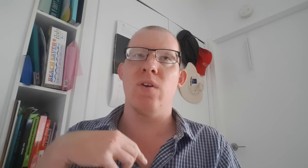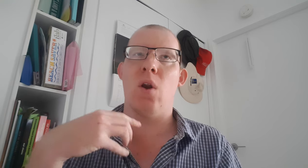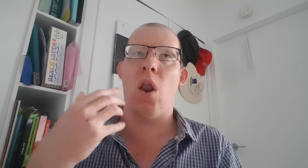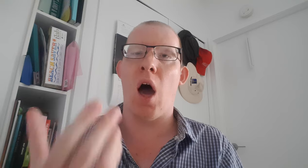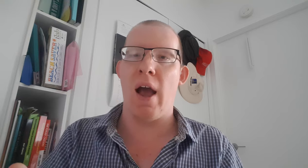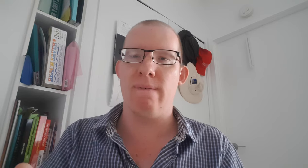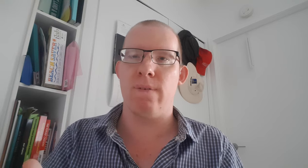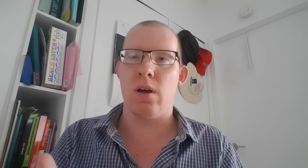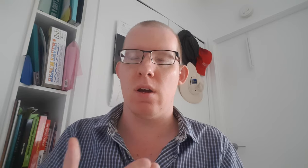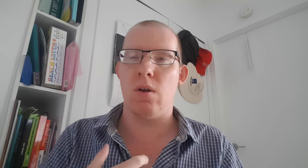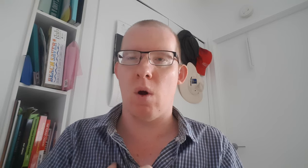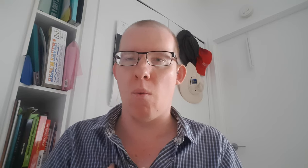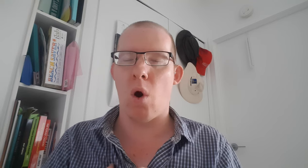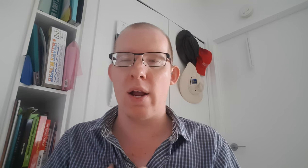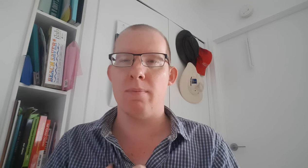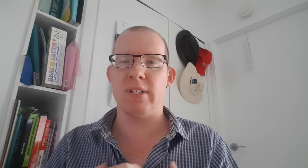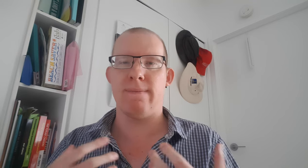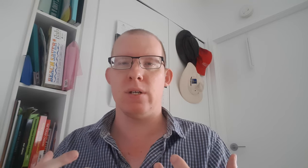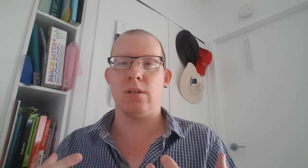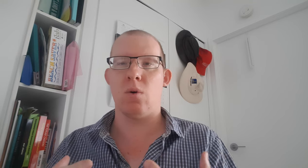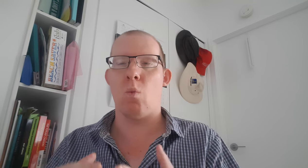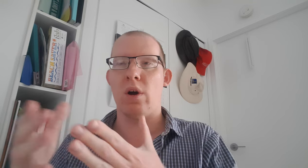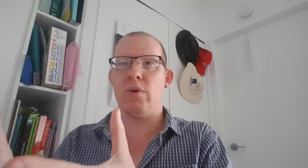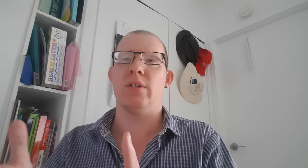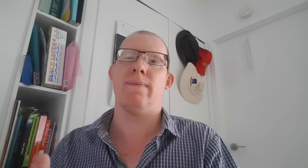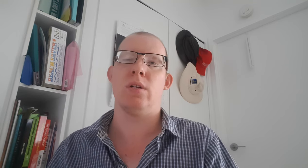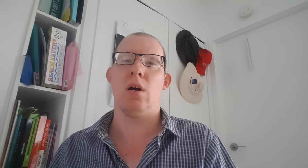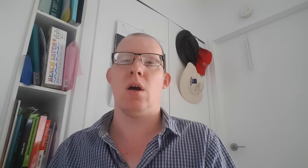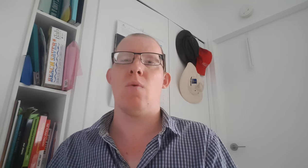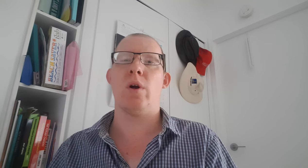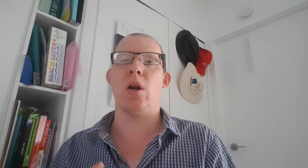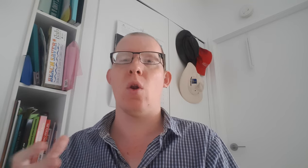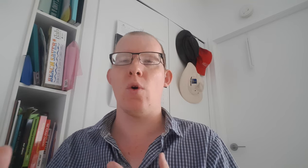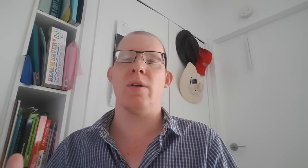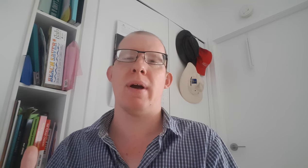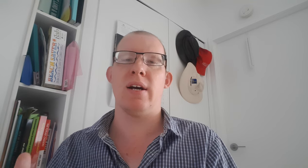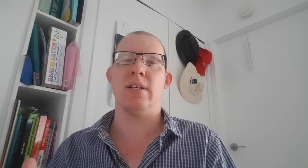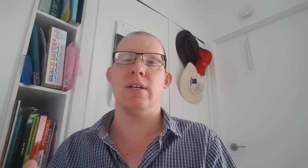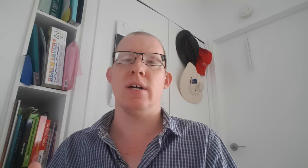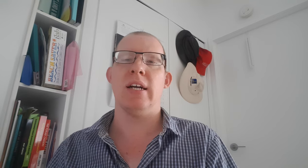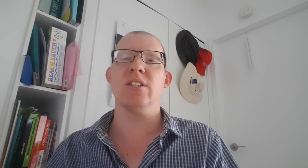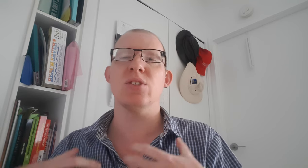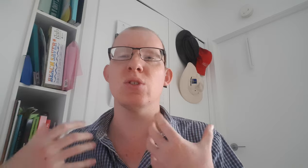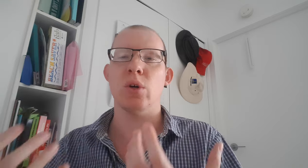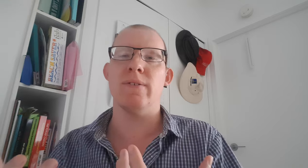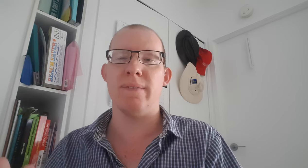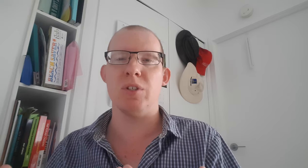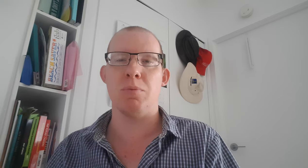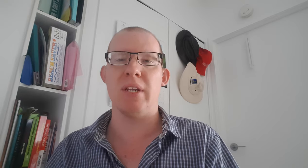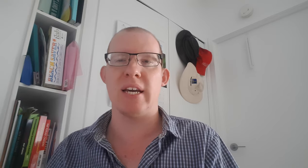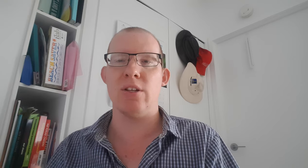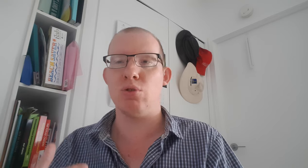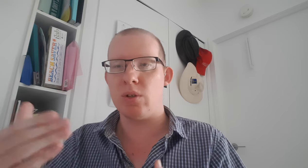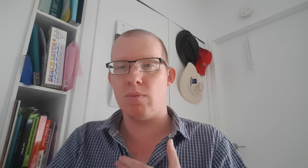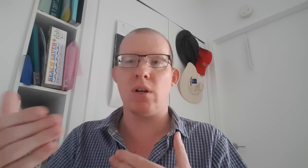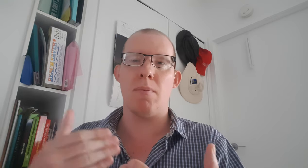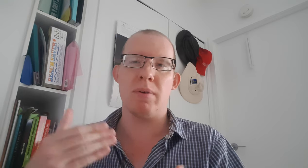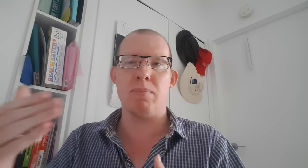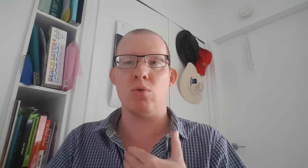life like why I am different why you're different. We're going to learn about it. It's associated to communication. We've got two